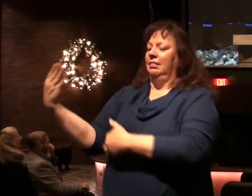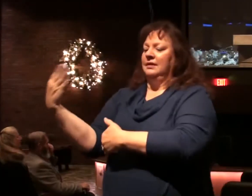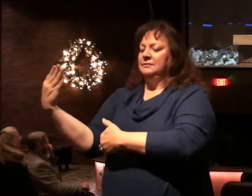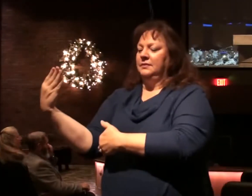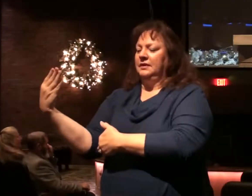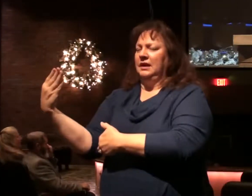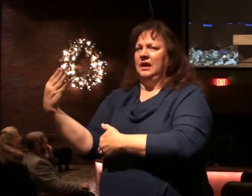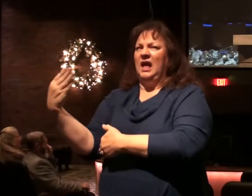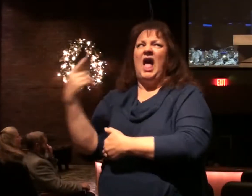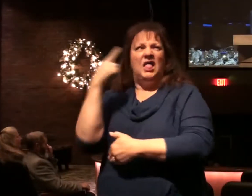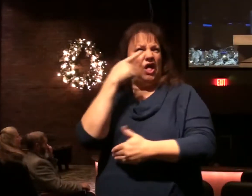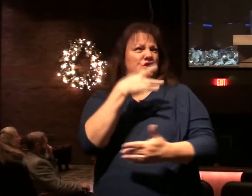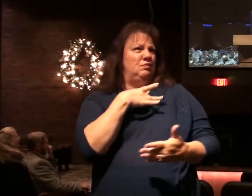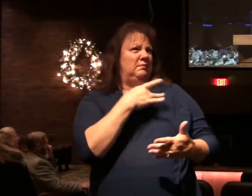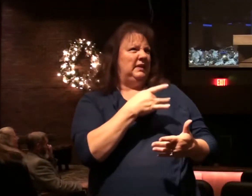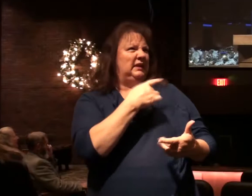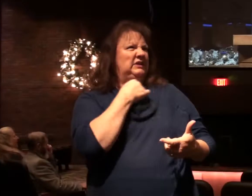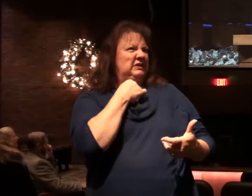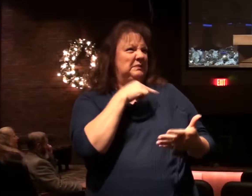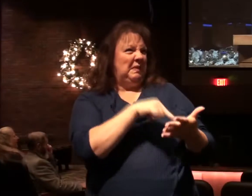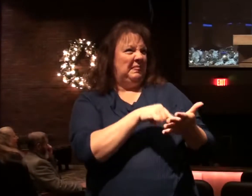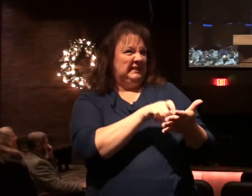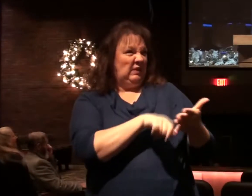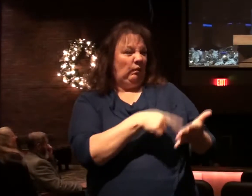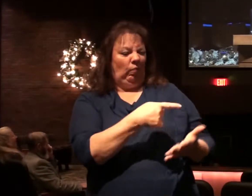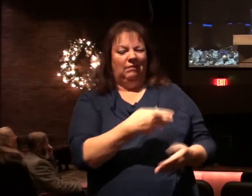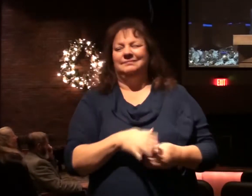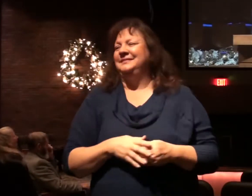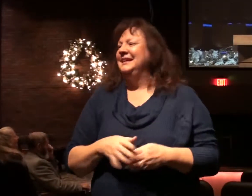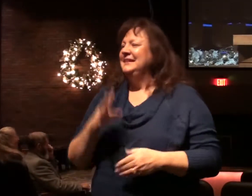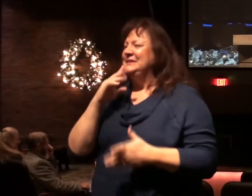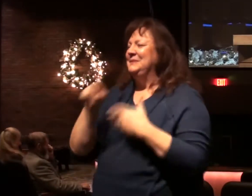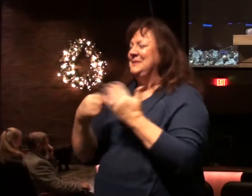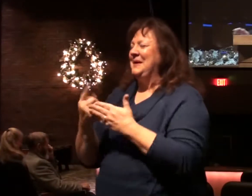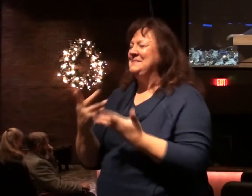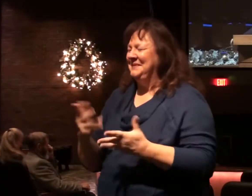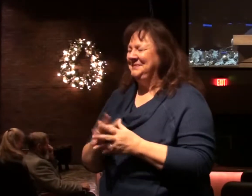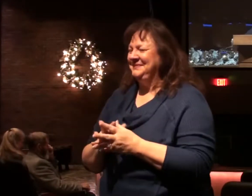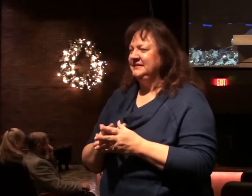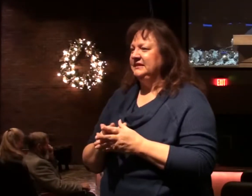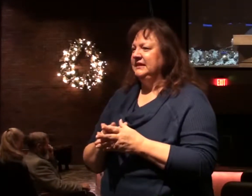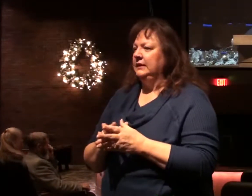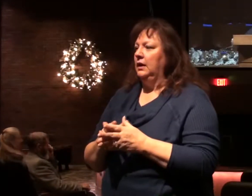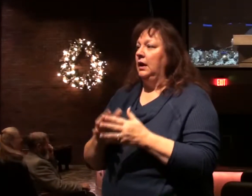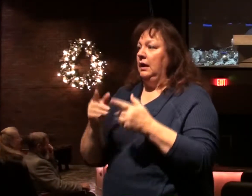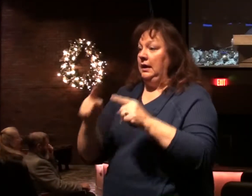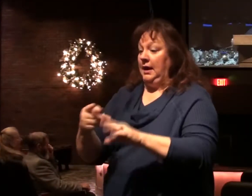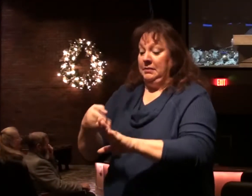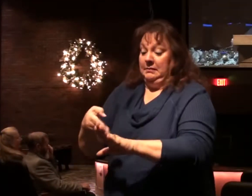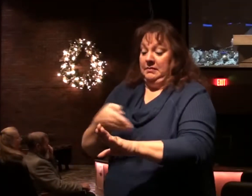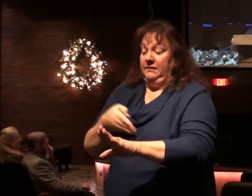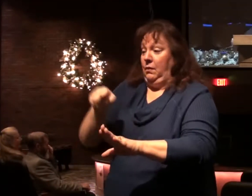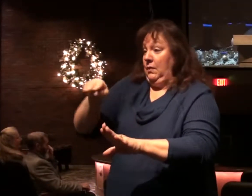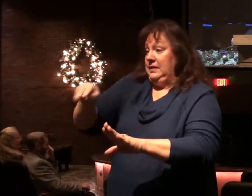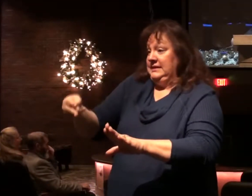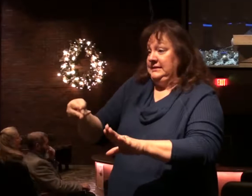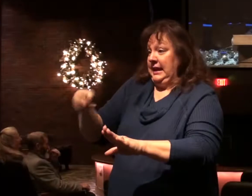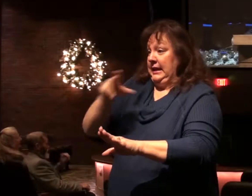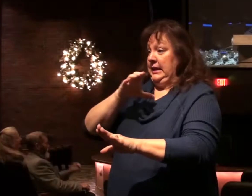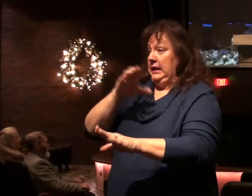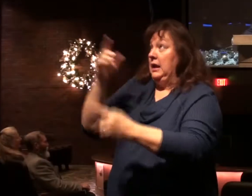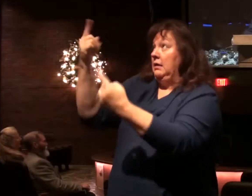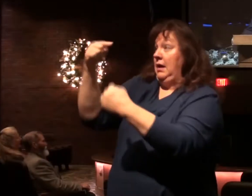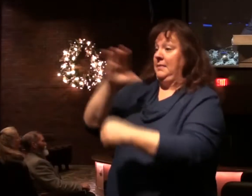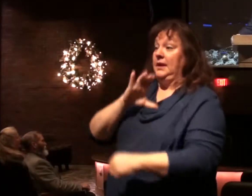morning and said, I thought you would be interested in this. So, we're talking about events leading up to the second coming of Christ,